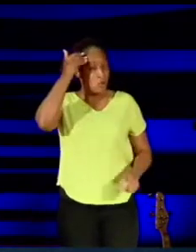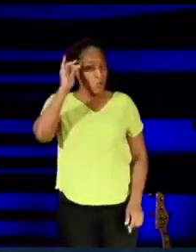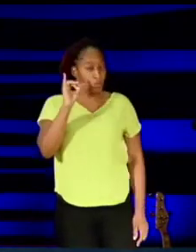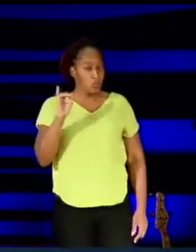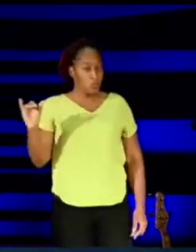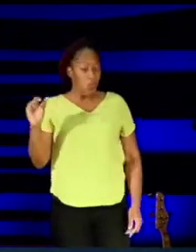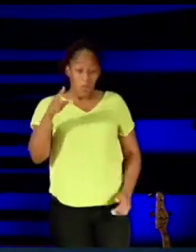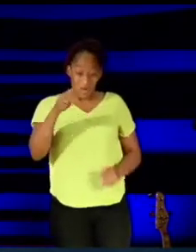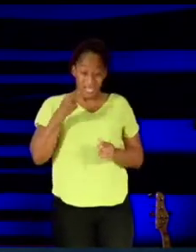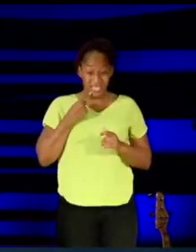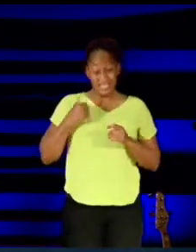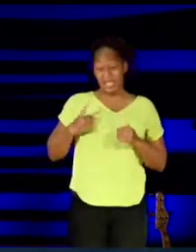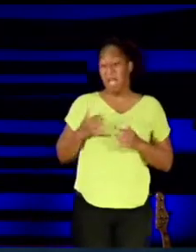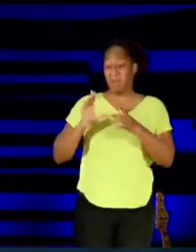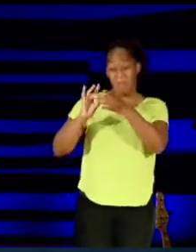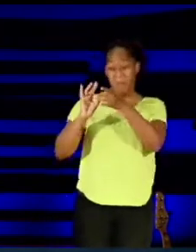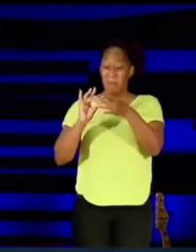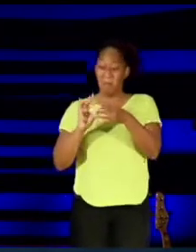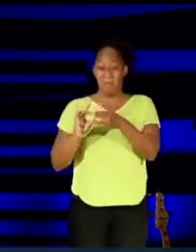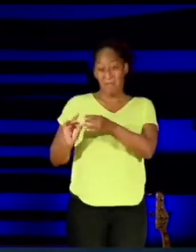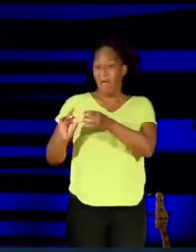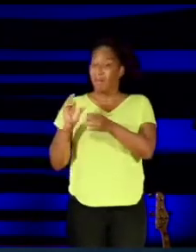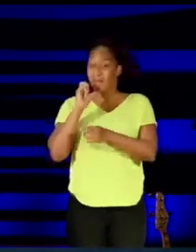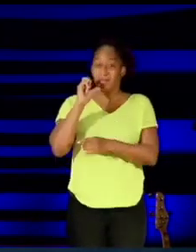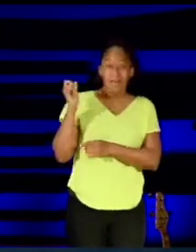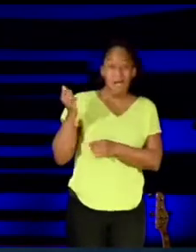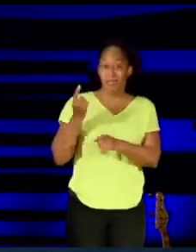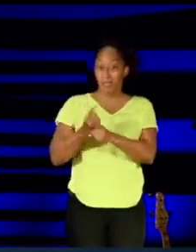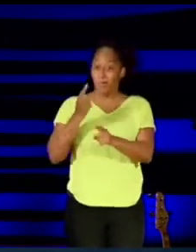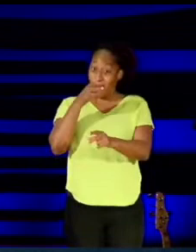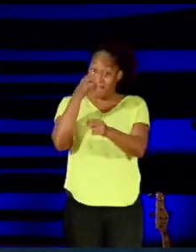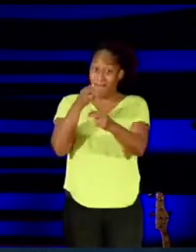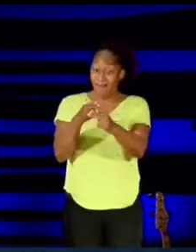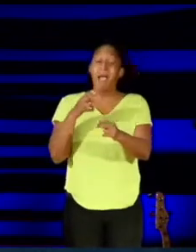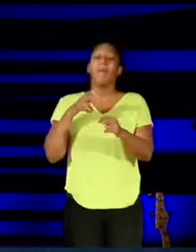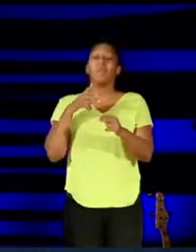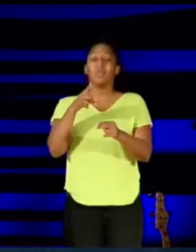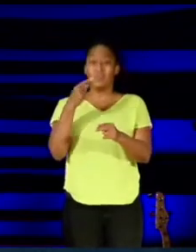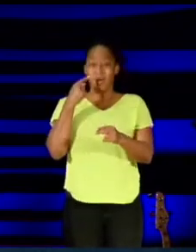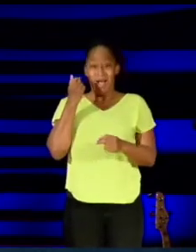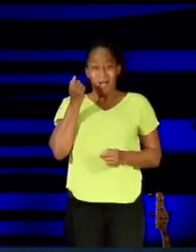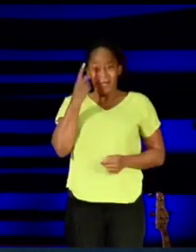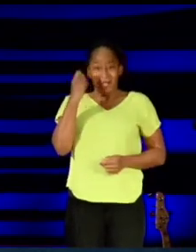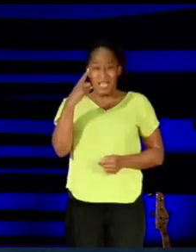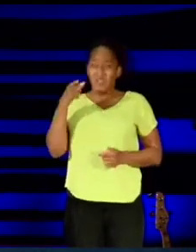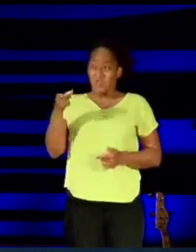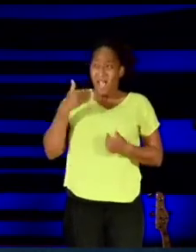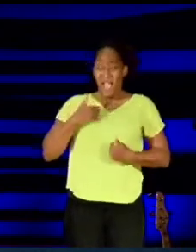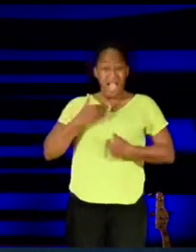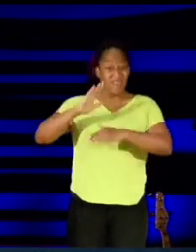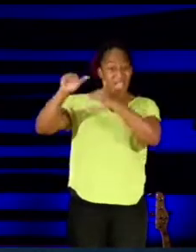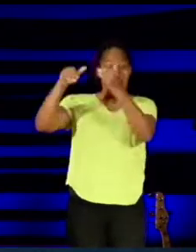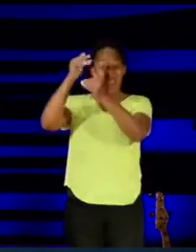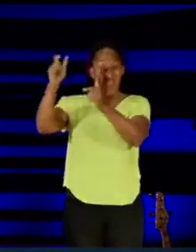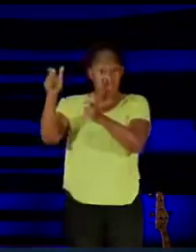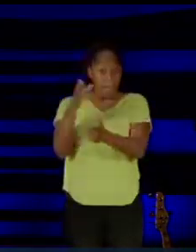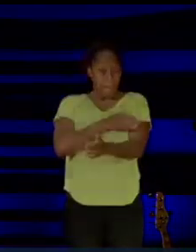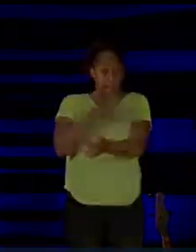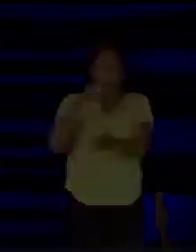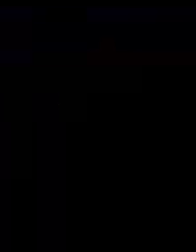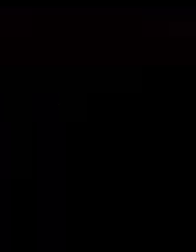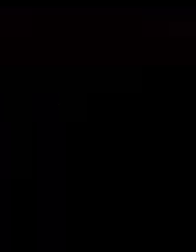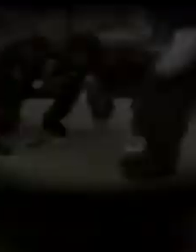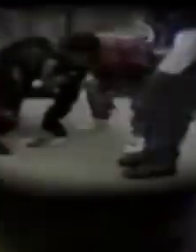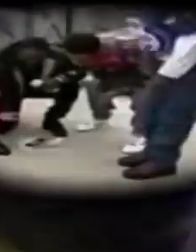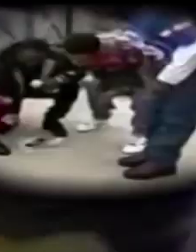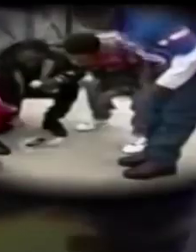name, no matter what he says, be confident that you have the dunamis power or the ability through Jesus to shut him up.